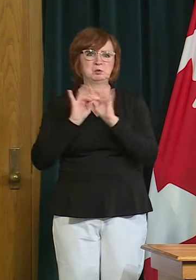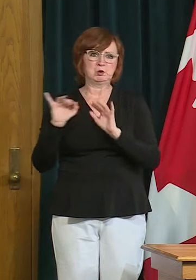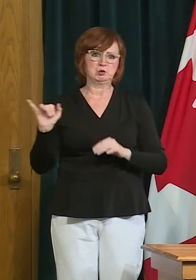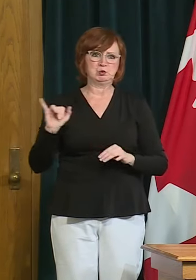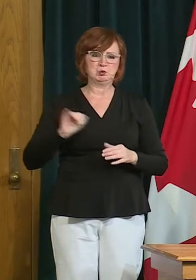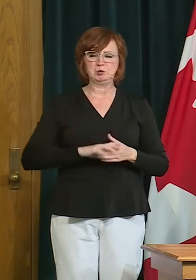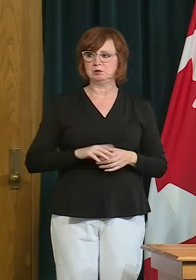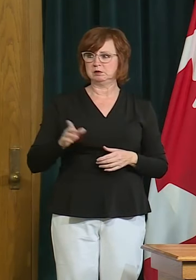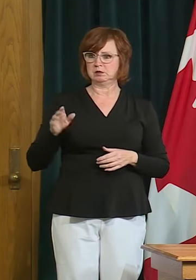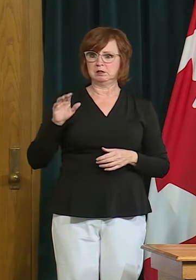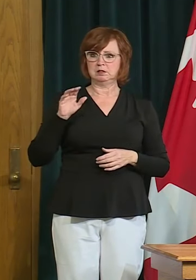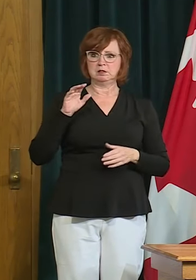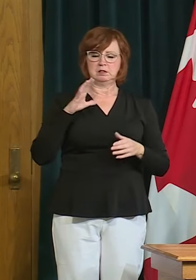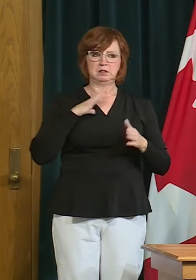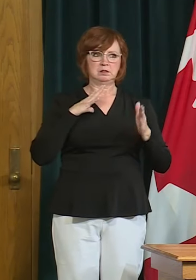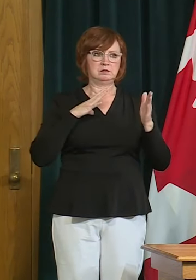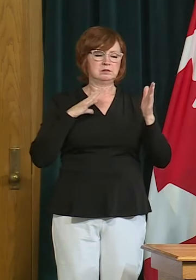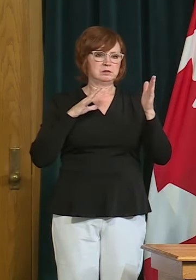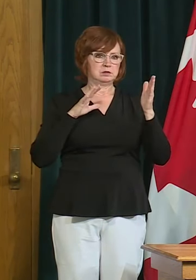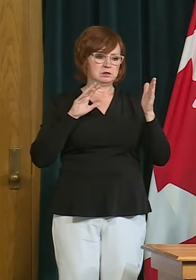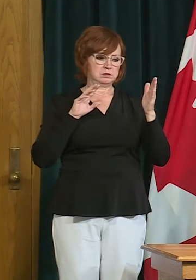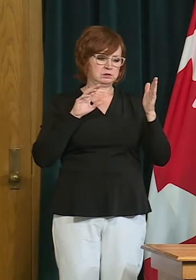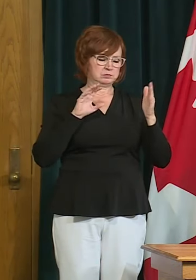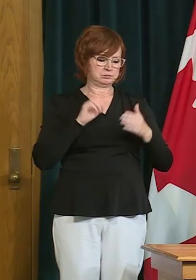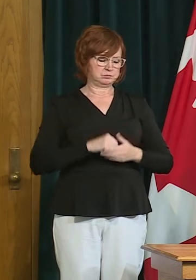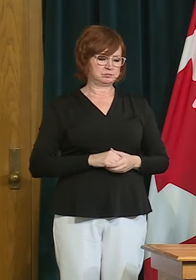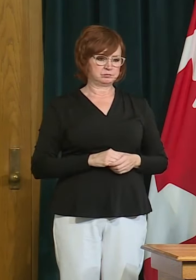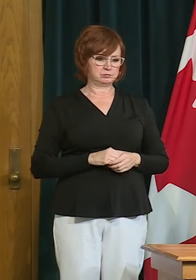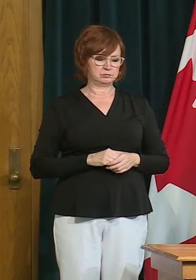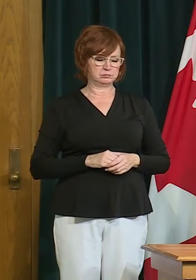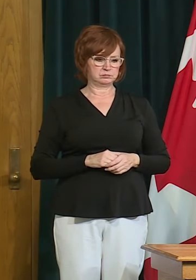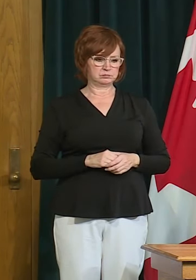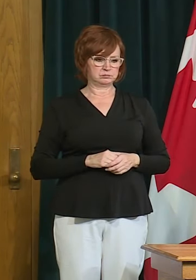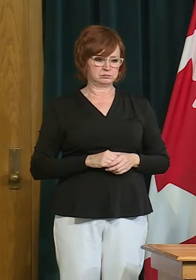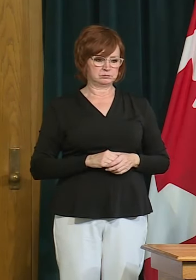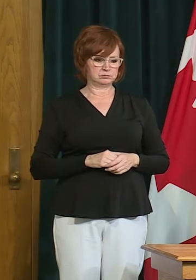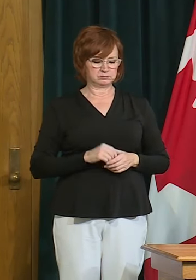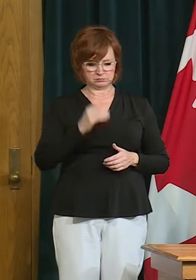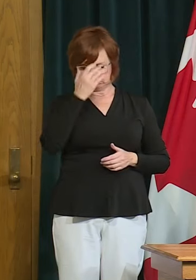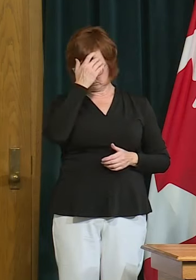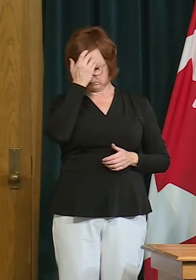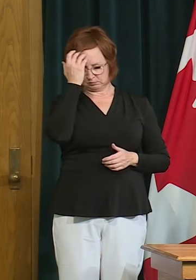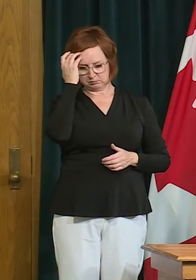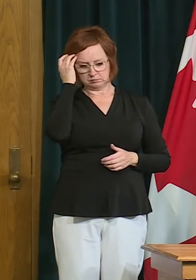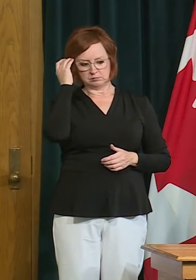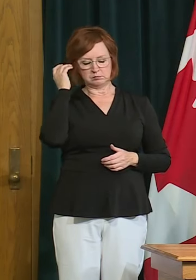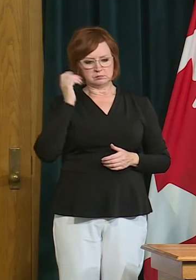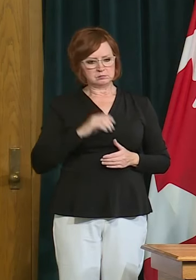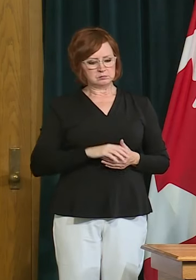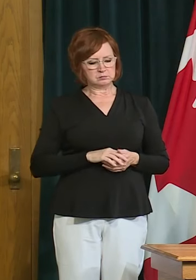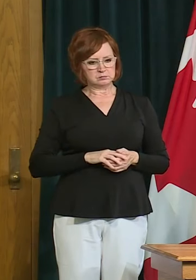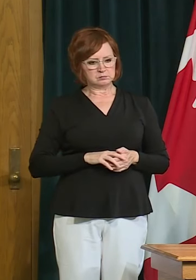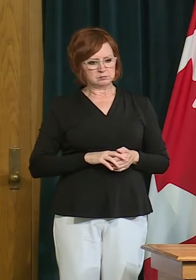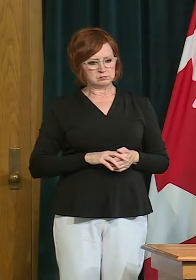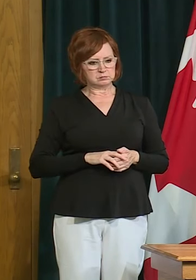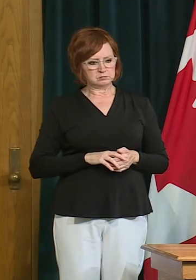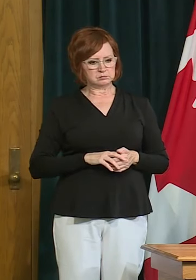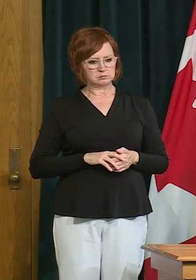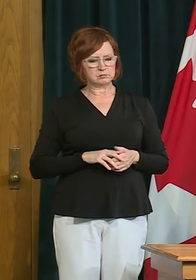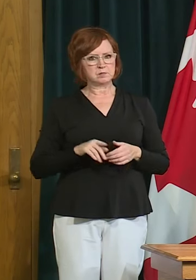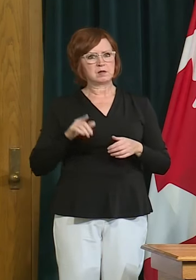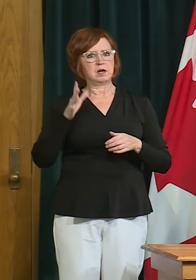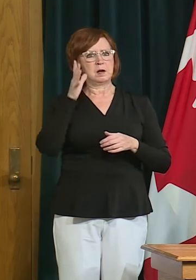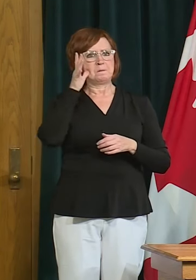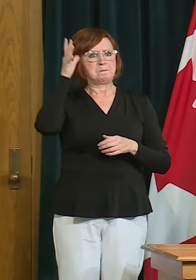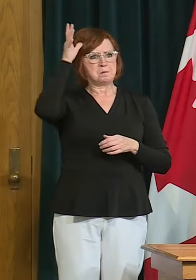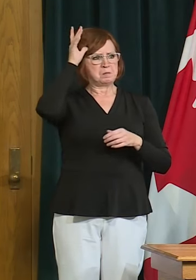yeah i guess what i'm getting back from parents is they want a parent uh their rebuttal is that well the weather is getting warmer